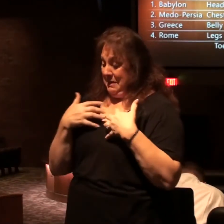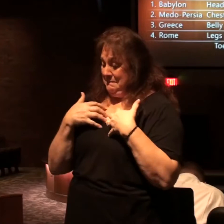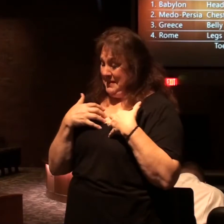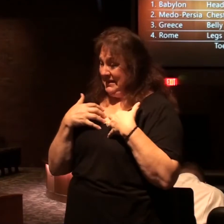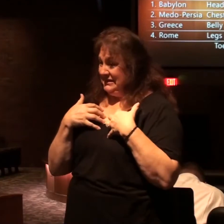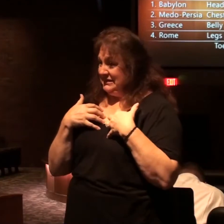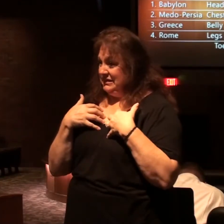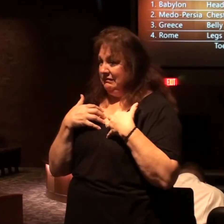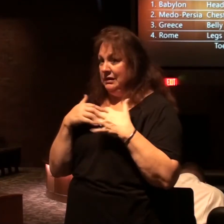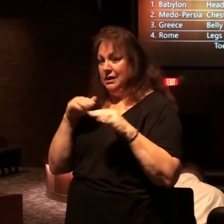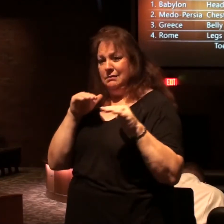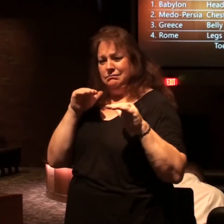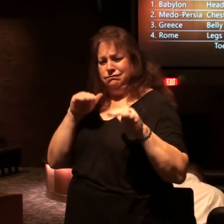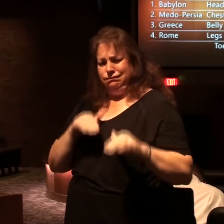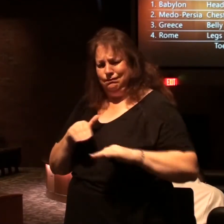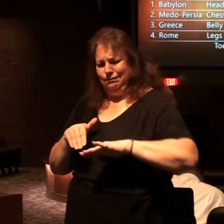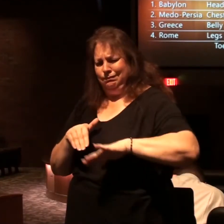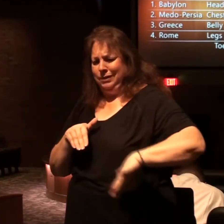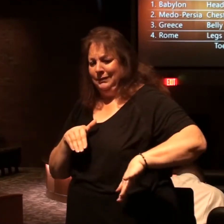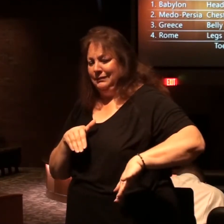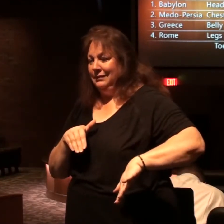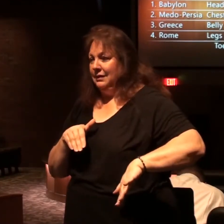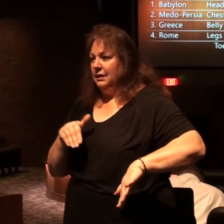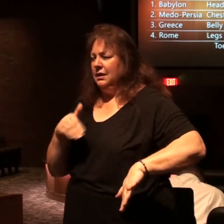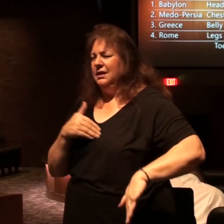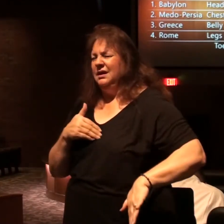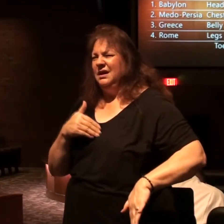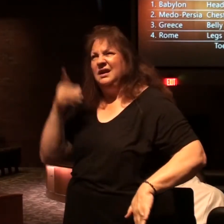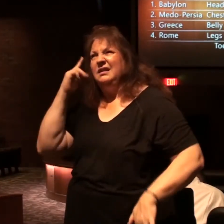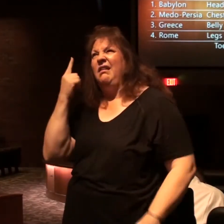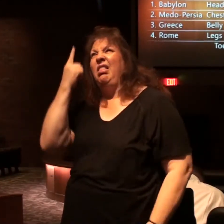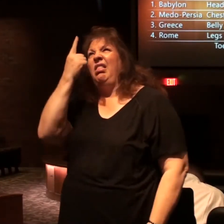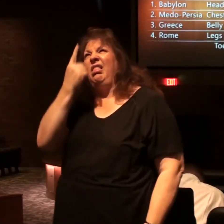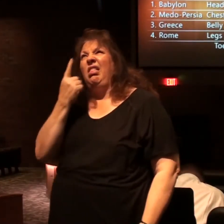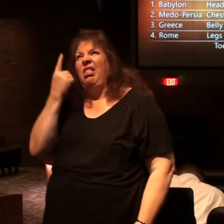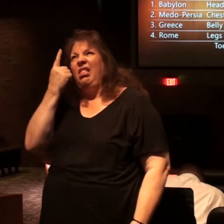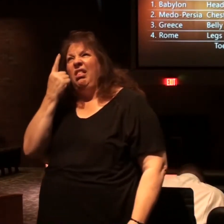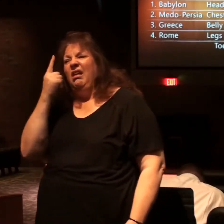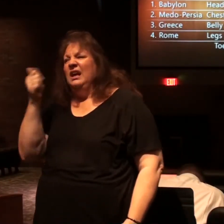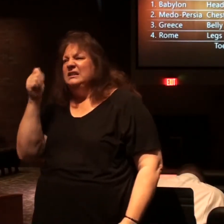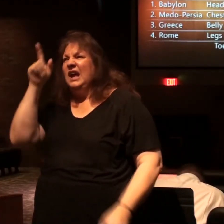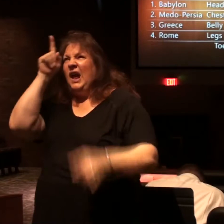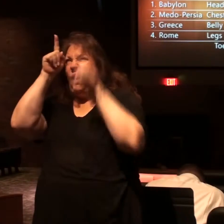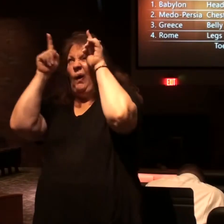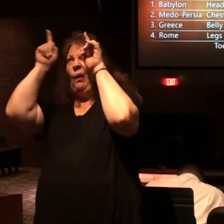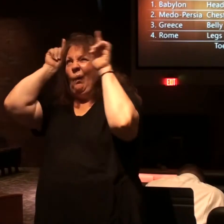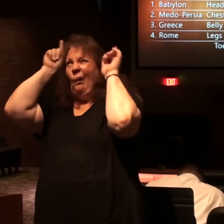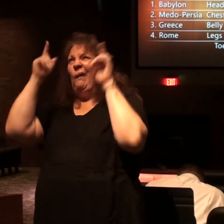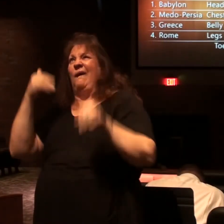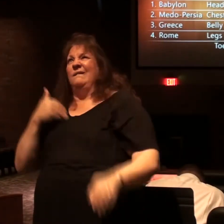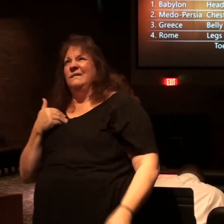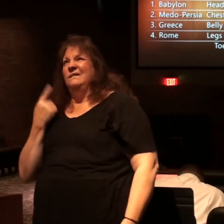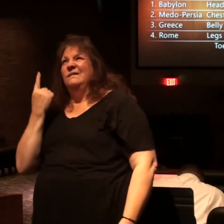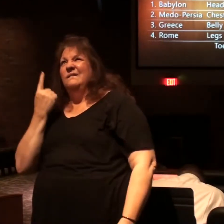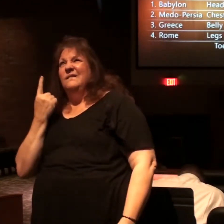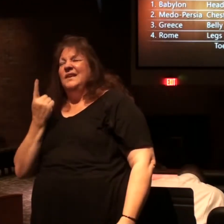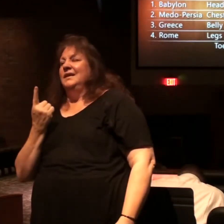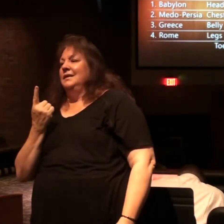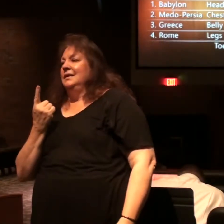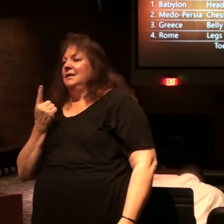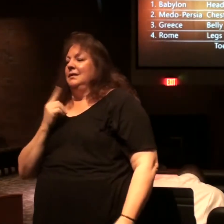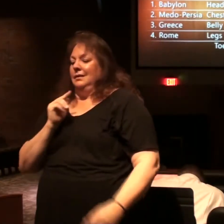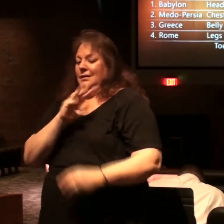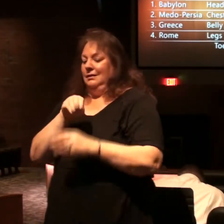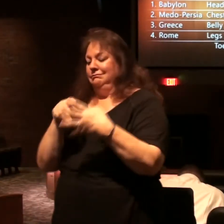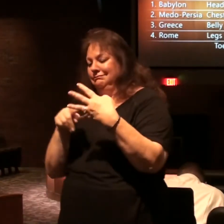destroys all the other previous kingdoms while I was contemplating it had ten horns at end of verse seven so you see again they're